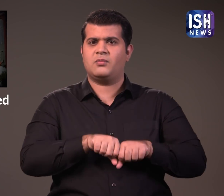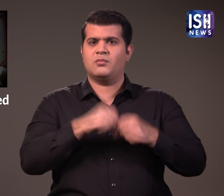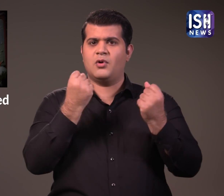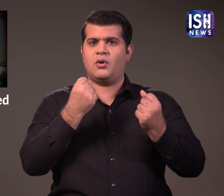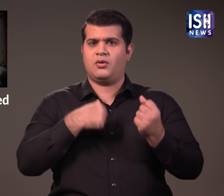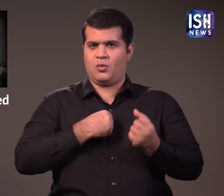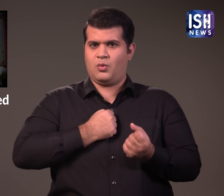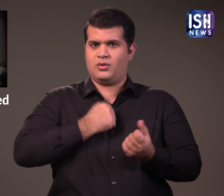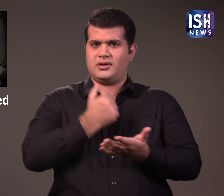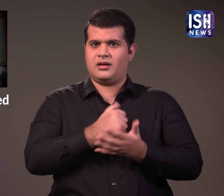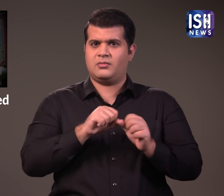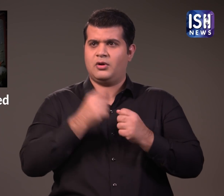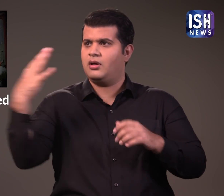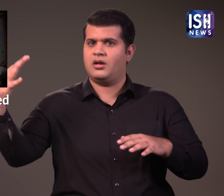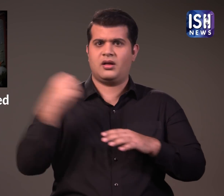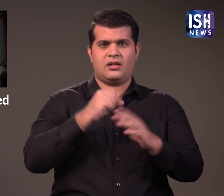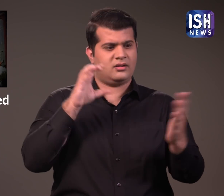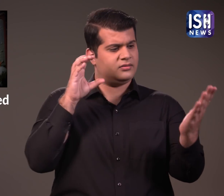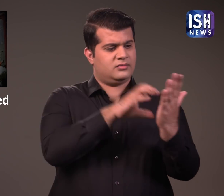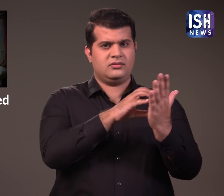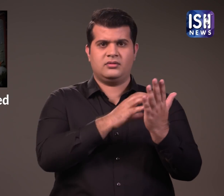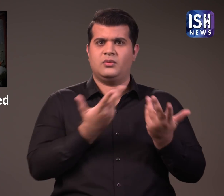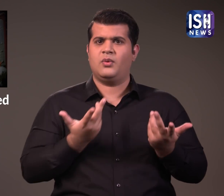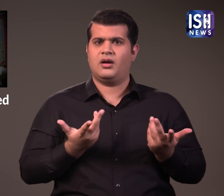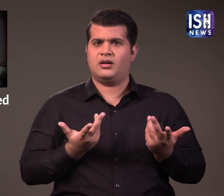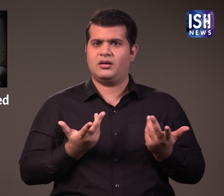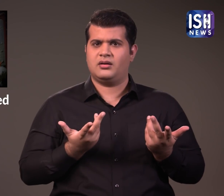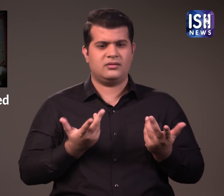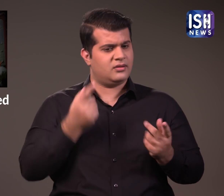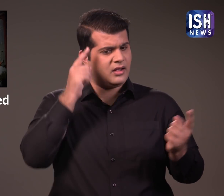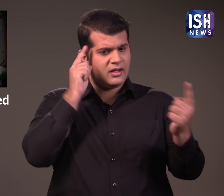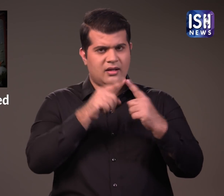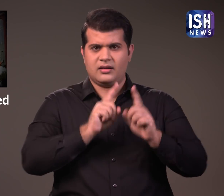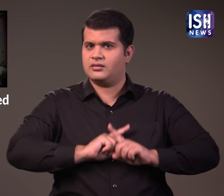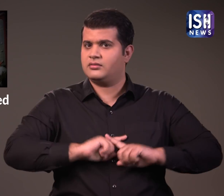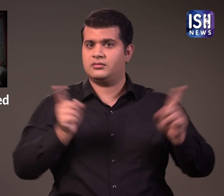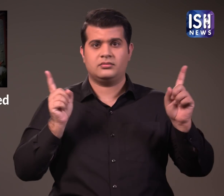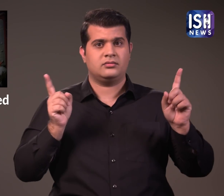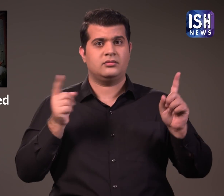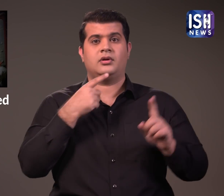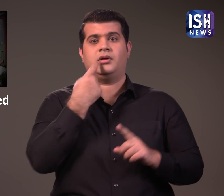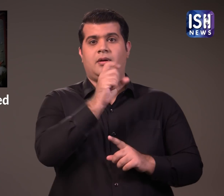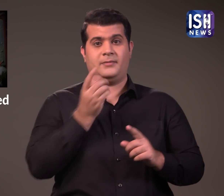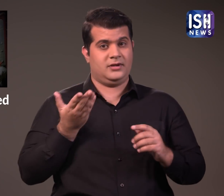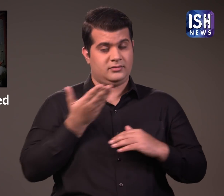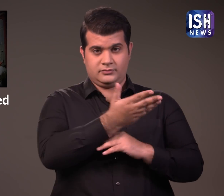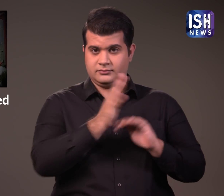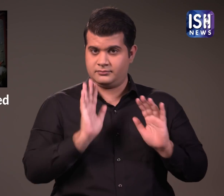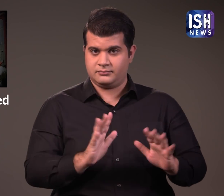of his privacy. This is why he does not agree to it and filed a complaint.